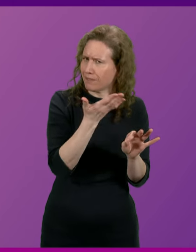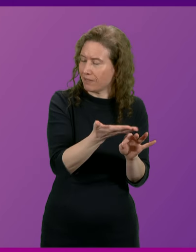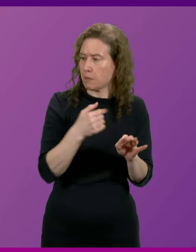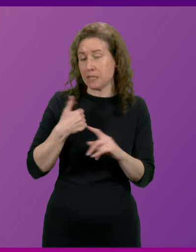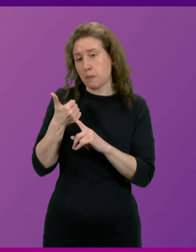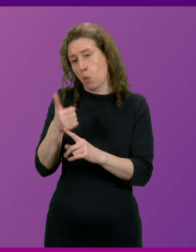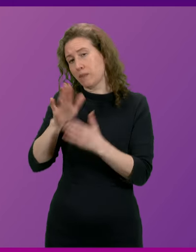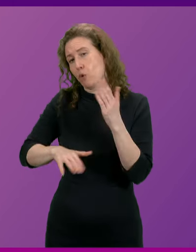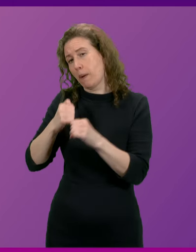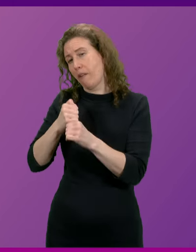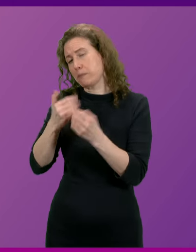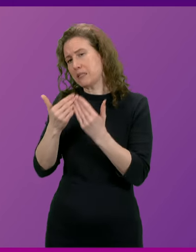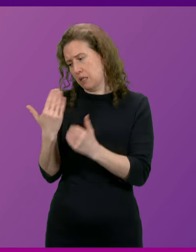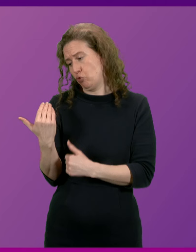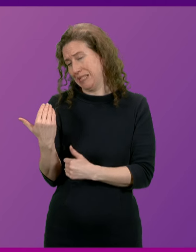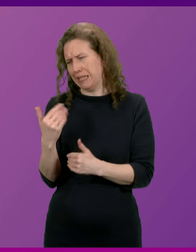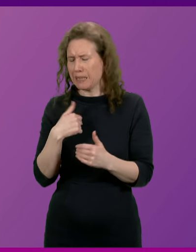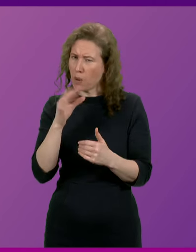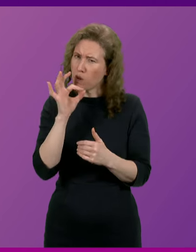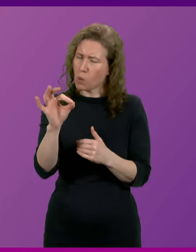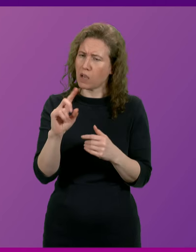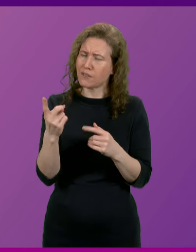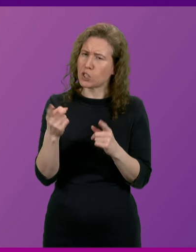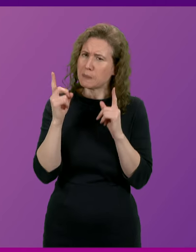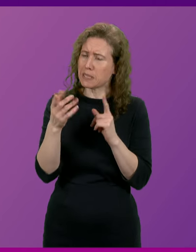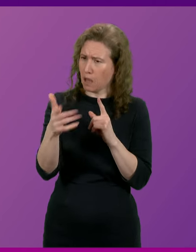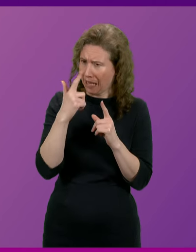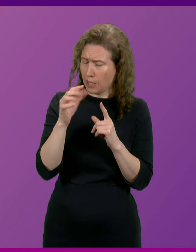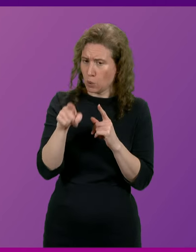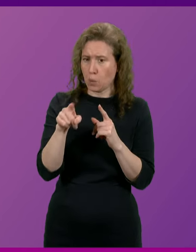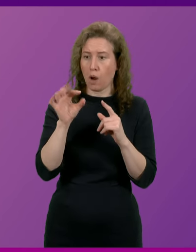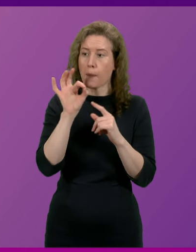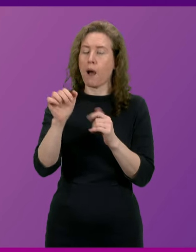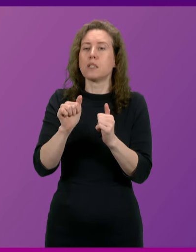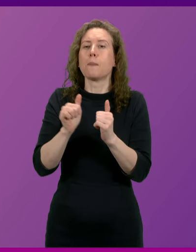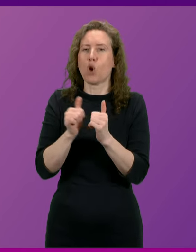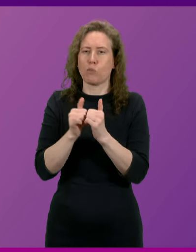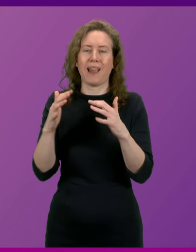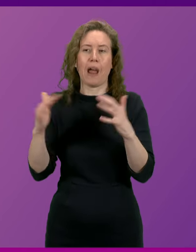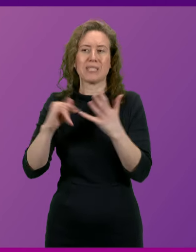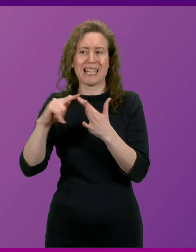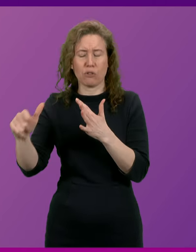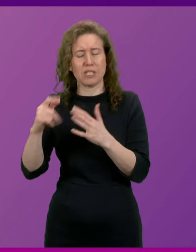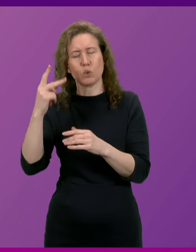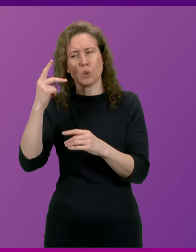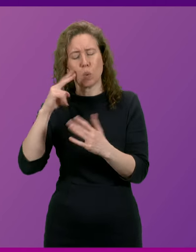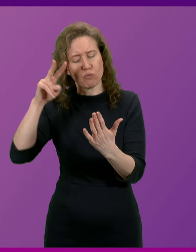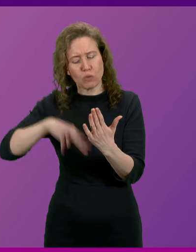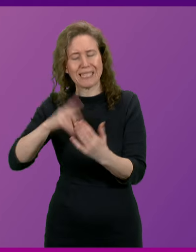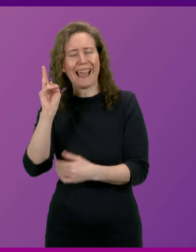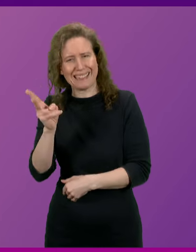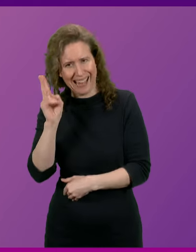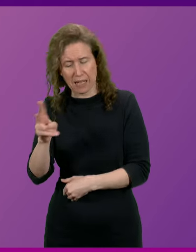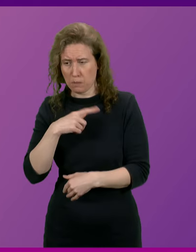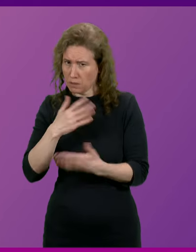a government study just a few years ago. Can I ask the First Minister to ask the appropriate Cabinet Secretary to revisit that study as this may